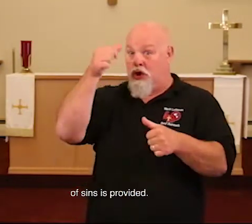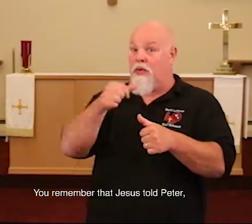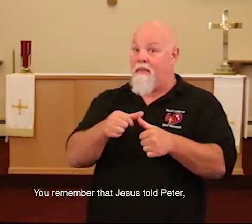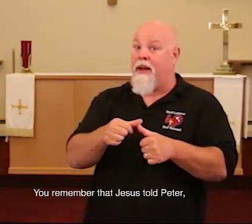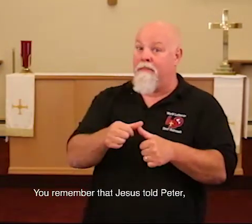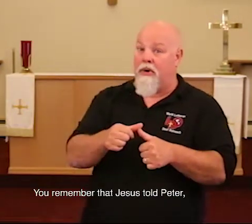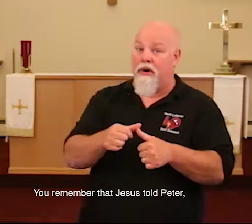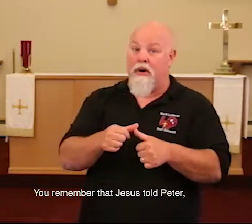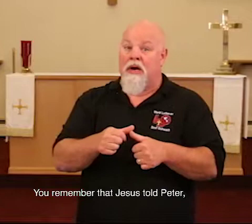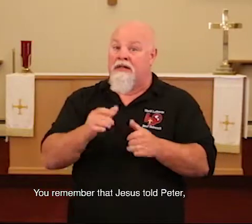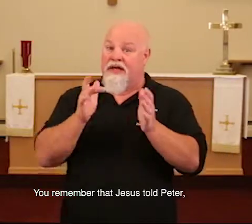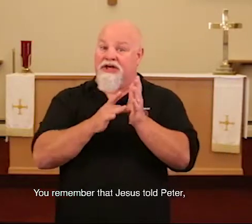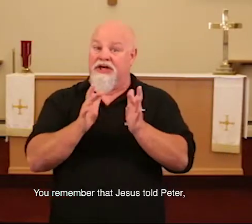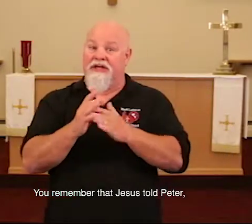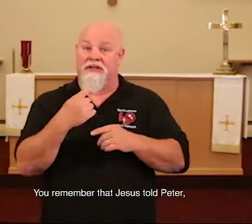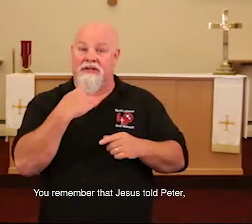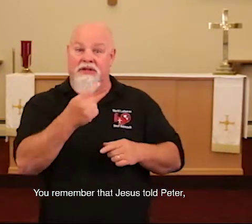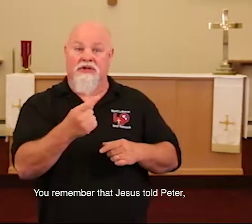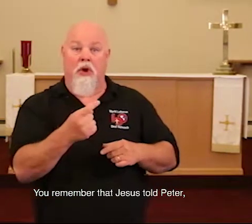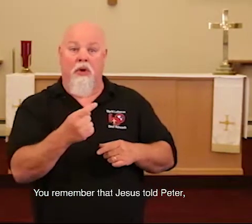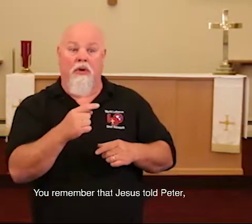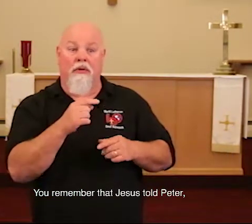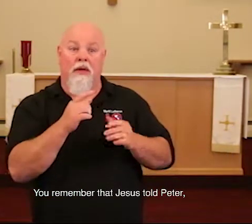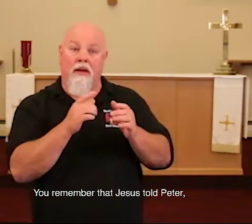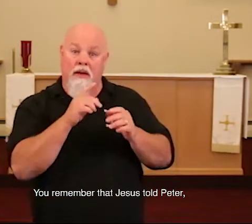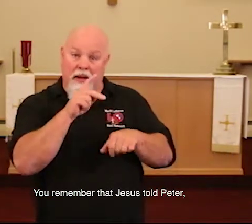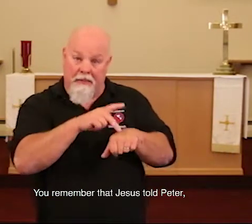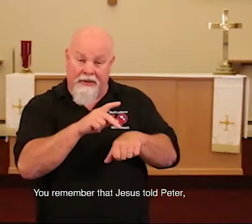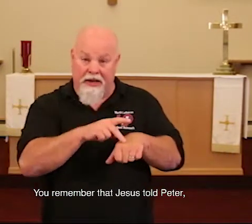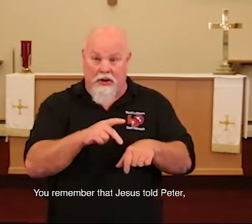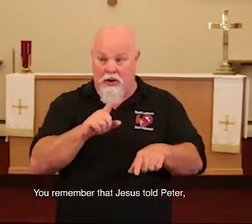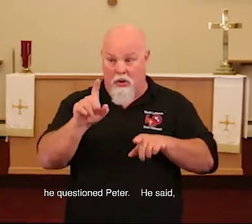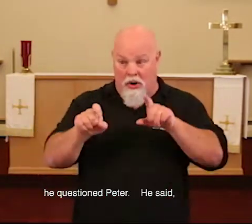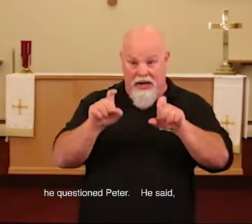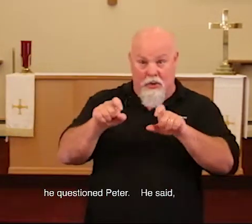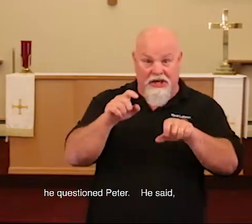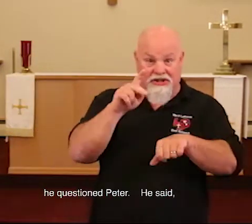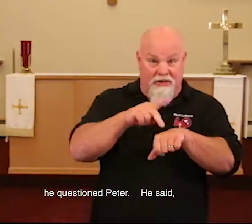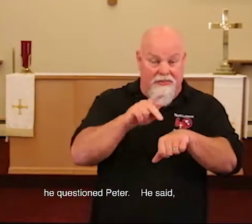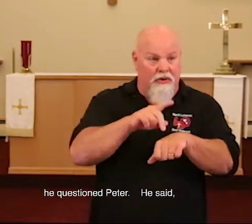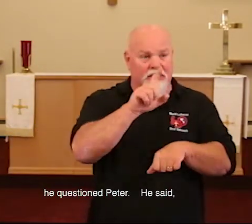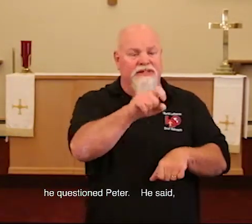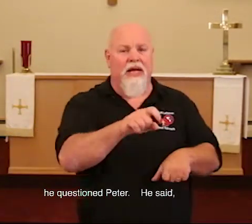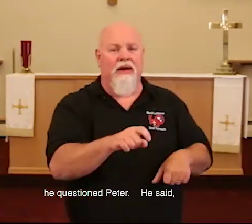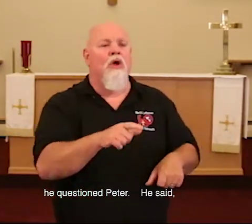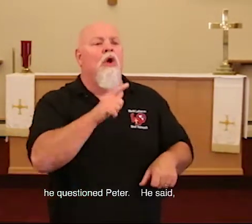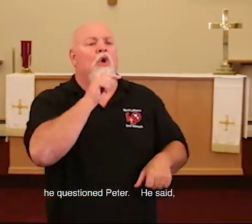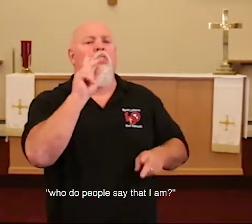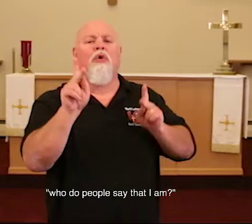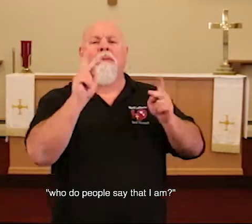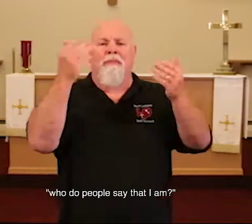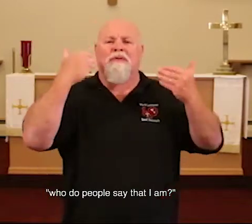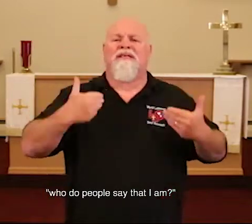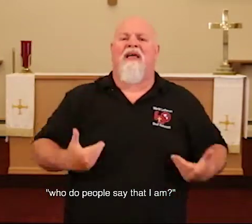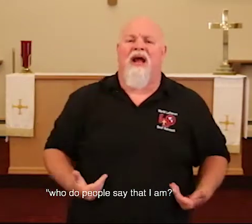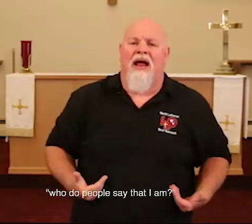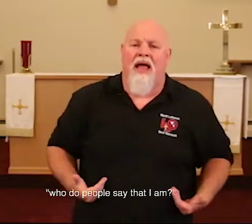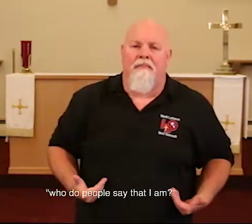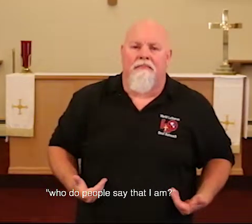You remember that Jesus told Peter, or he questioned Peter, he said, who do people say that I am?